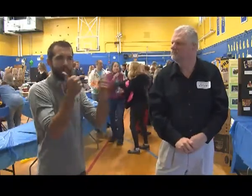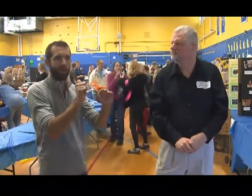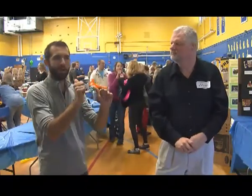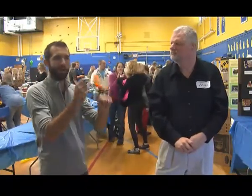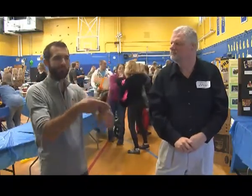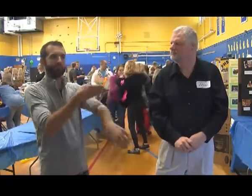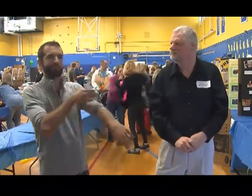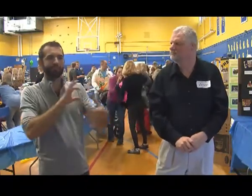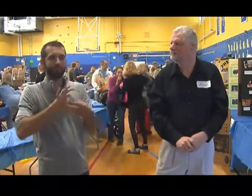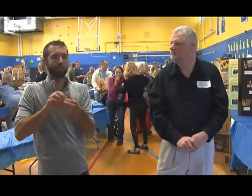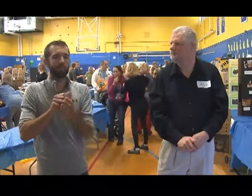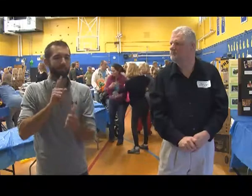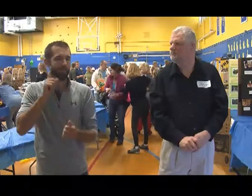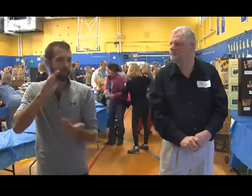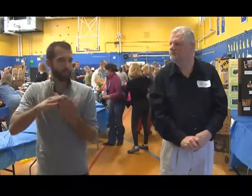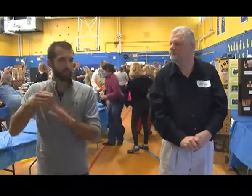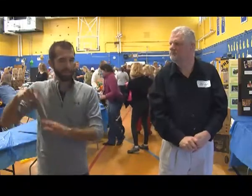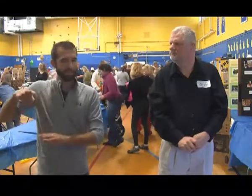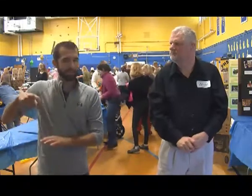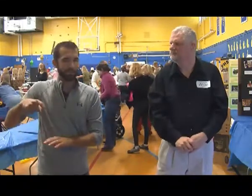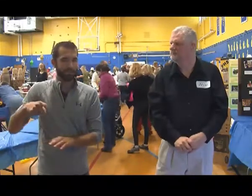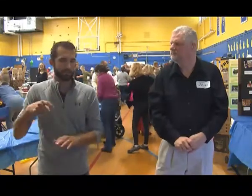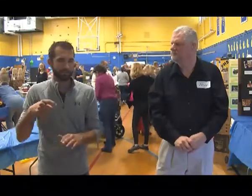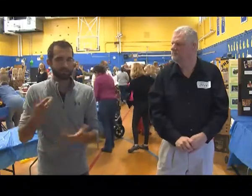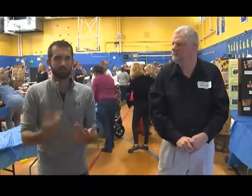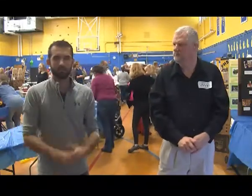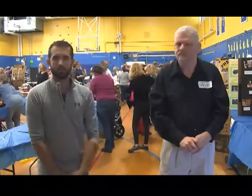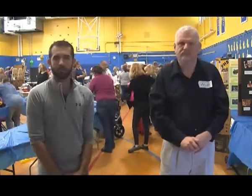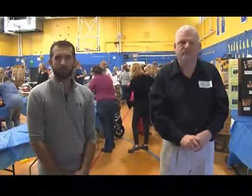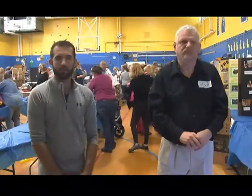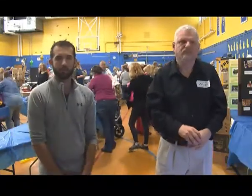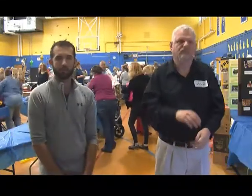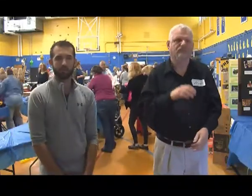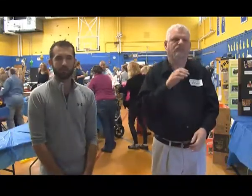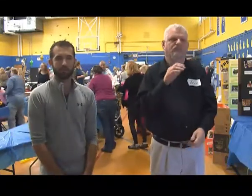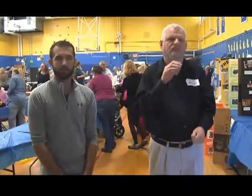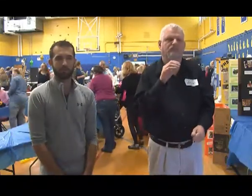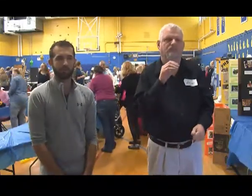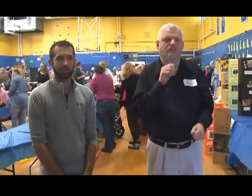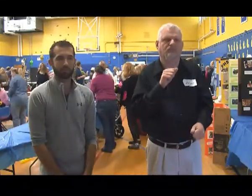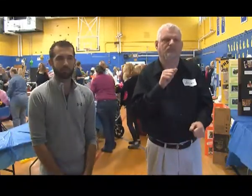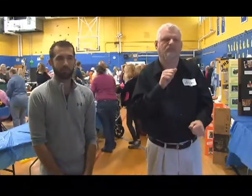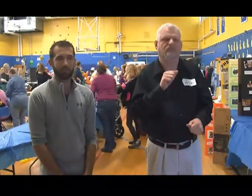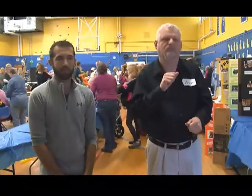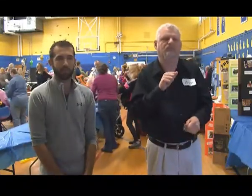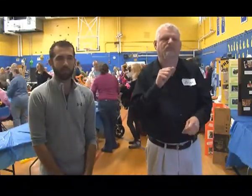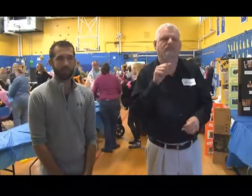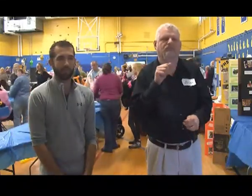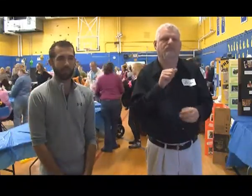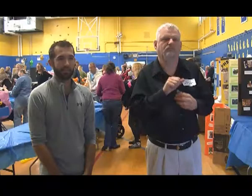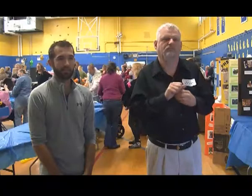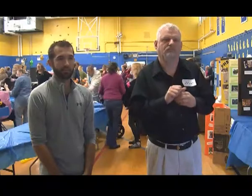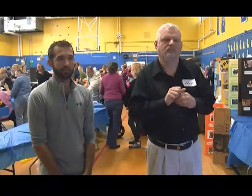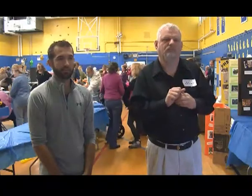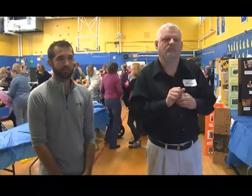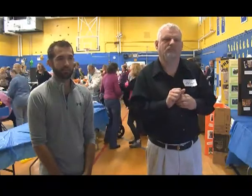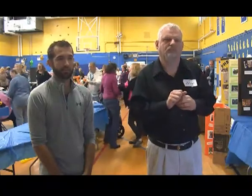we will provide education and exposure within the Deaf community and then with that we will bring it to the legislative level.